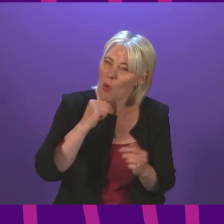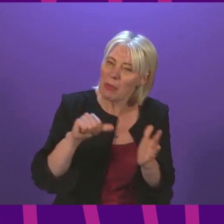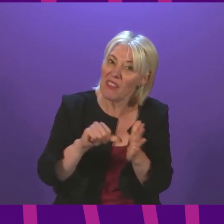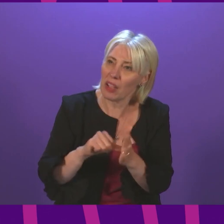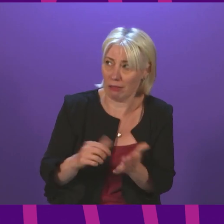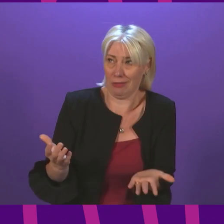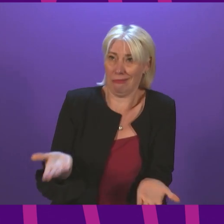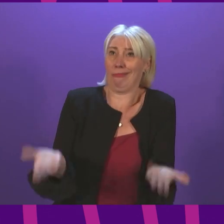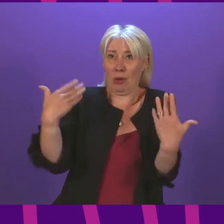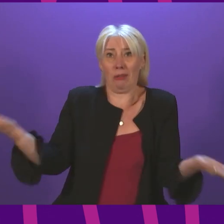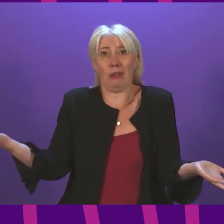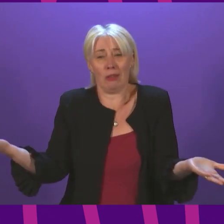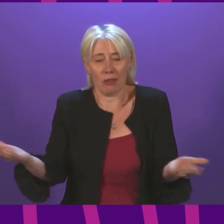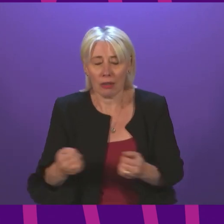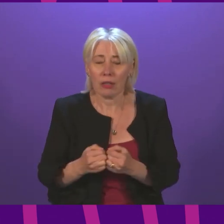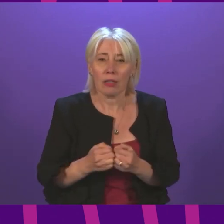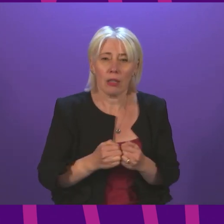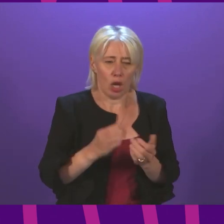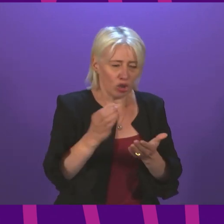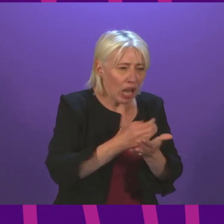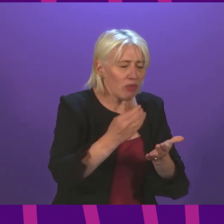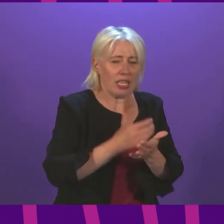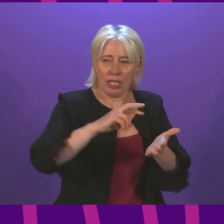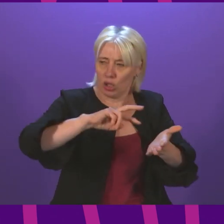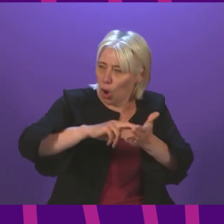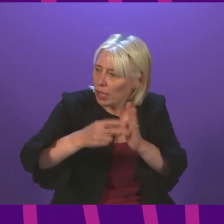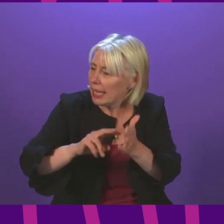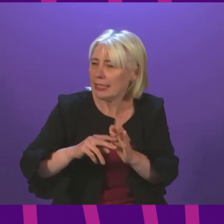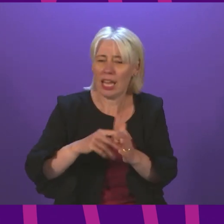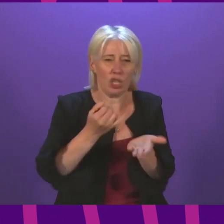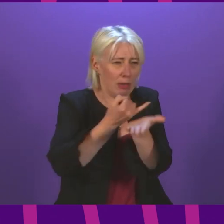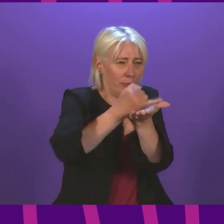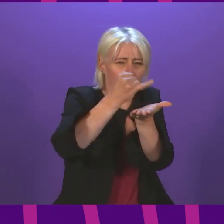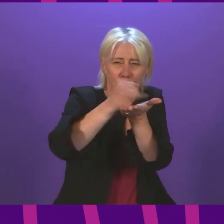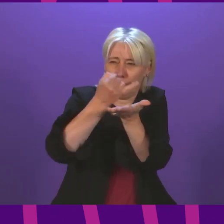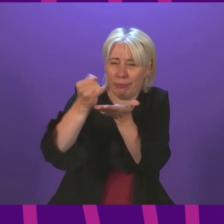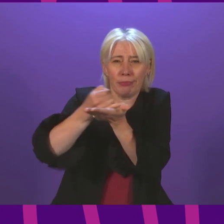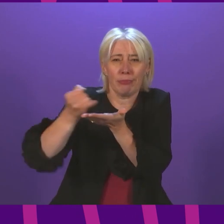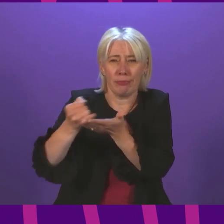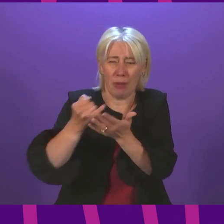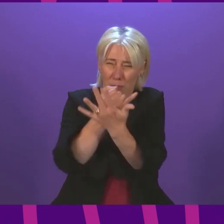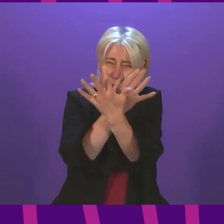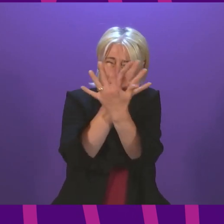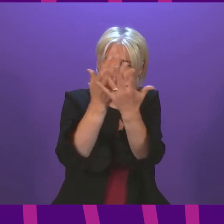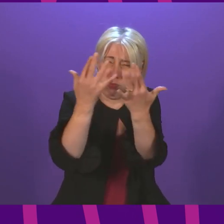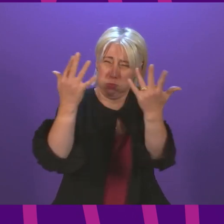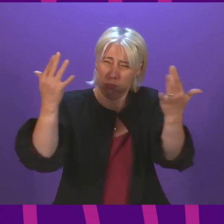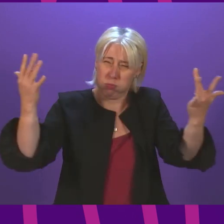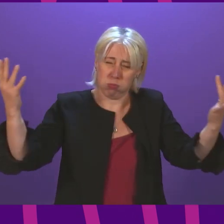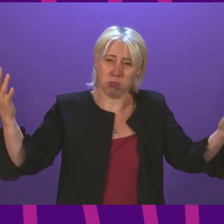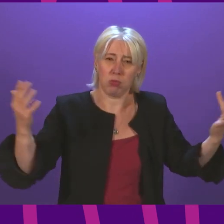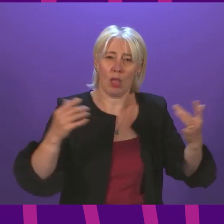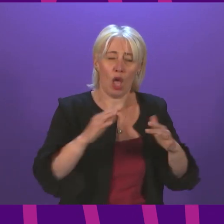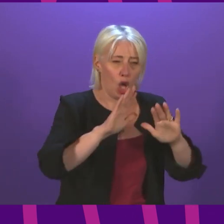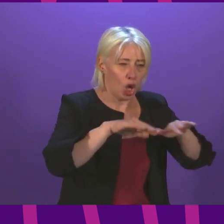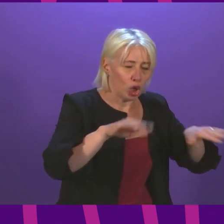And the list of people and organisations who are squarely against this cut to universal credit is quite extraordinary. They